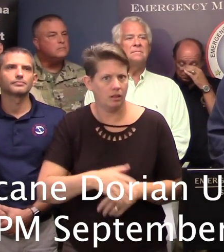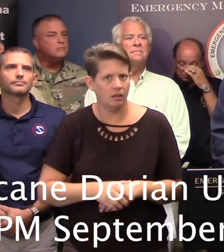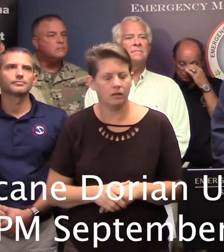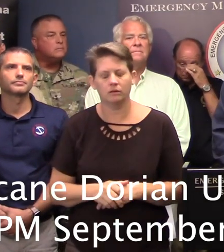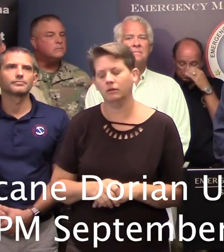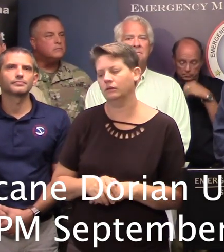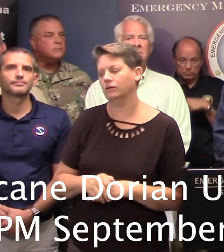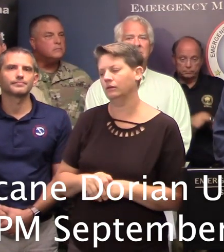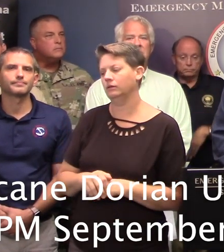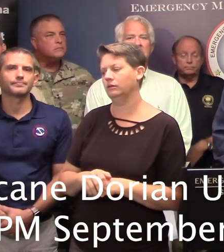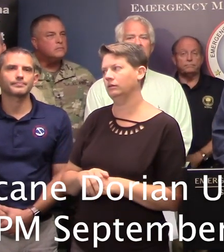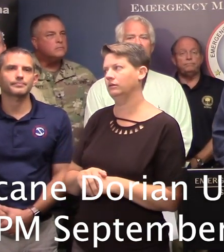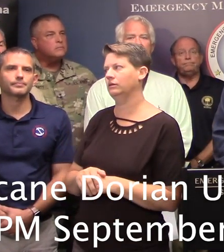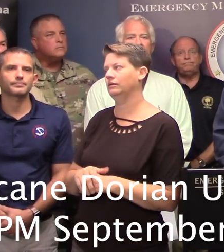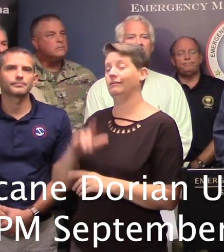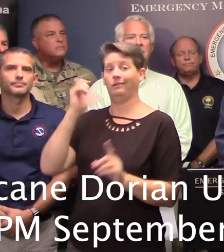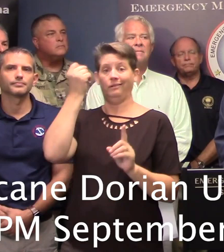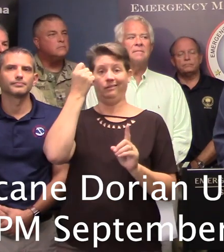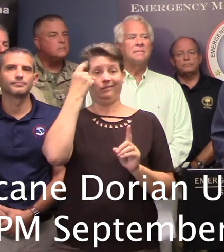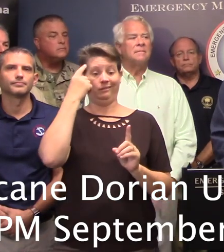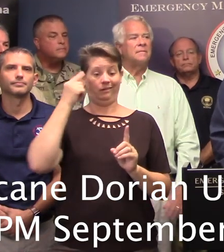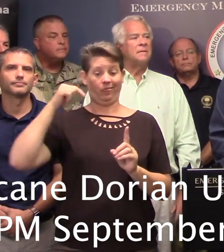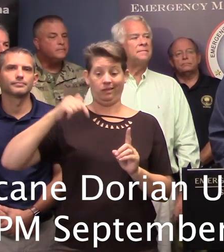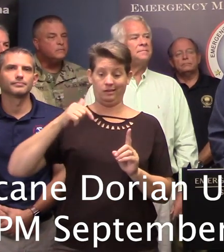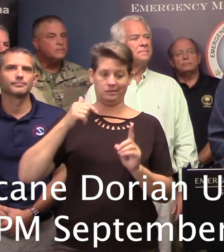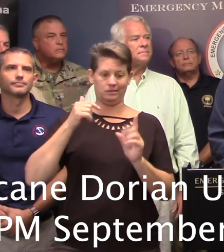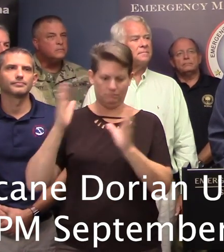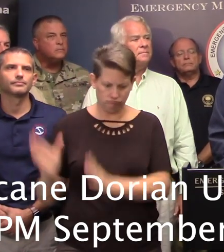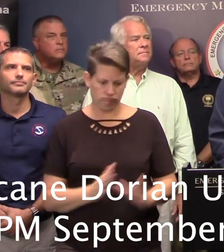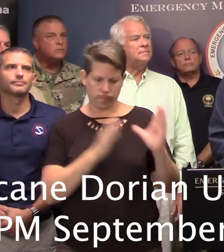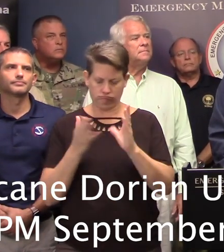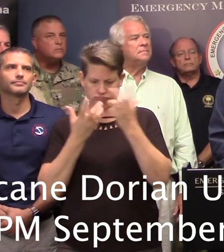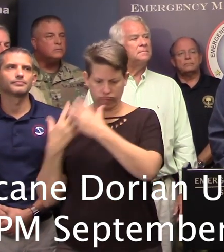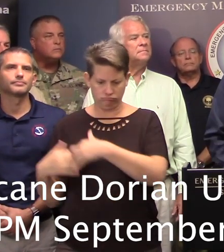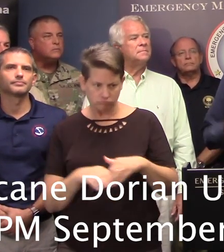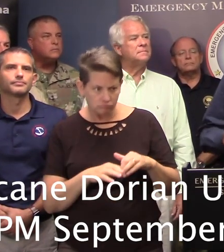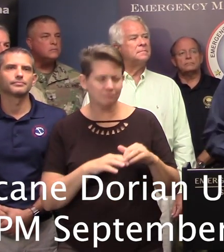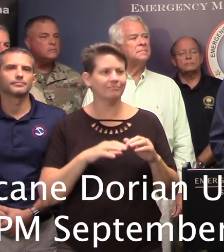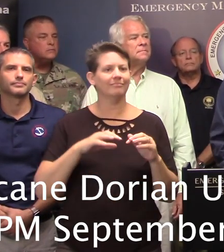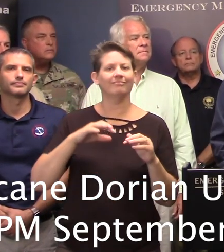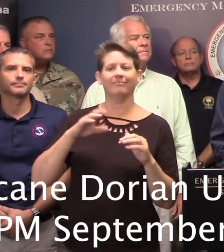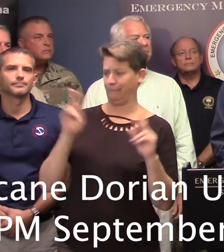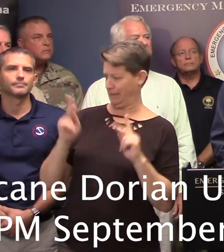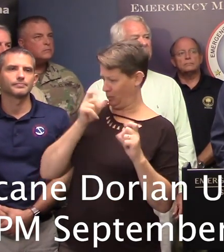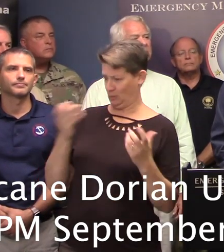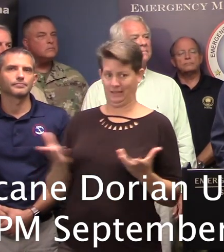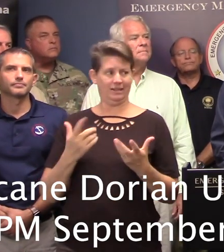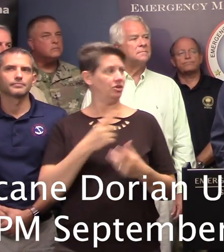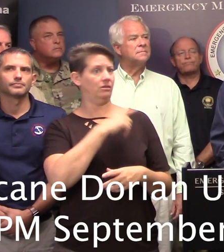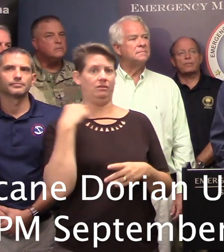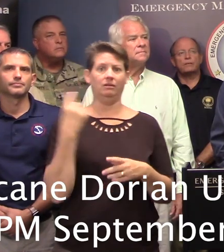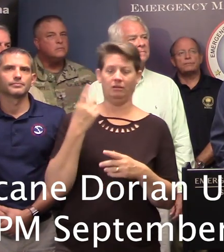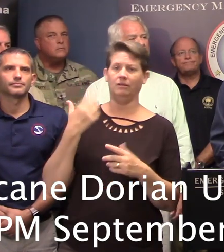this, this process, have, many of you know that the people that work on this, that you see in the room